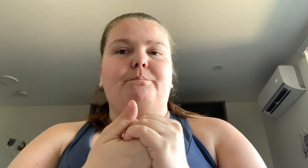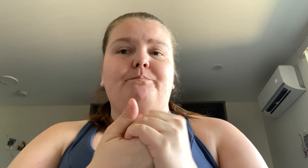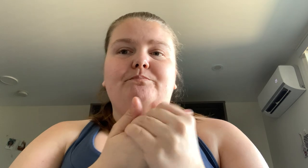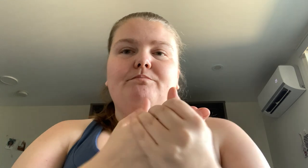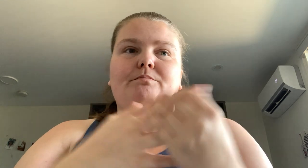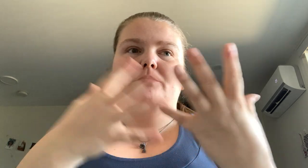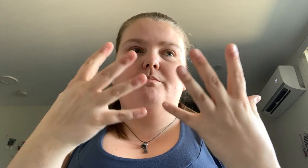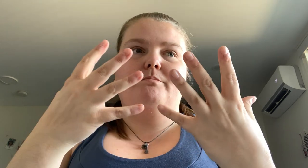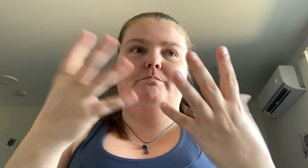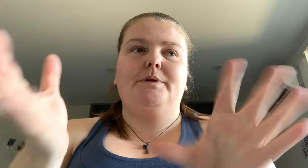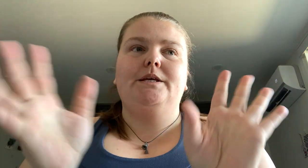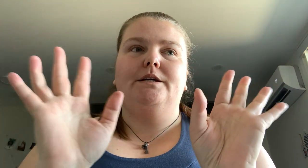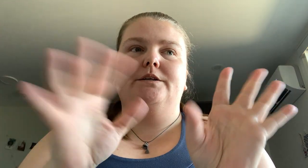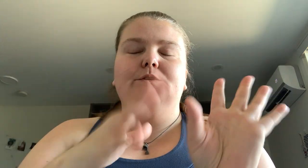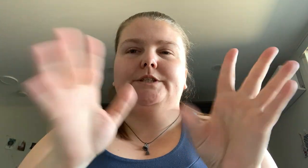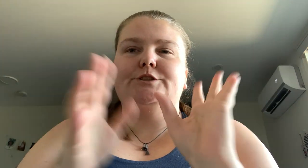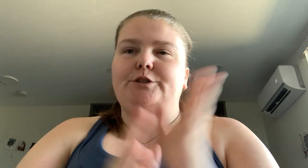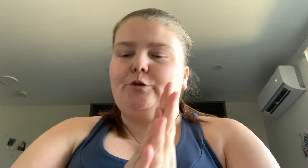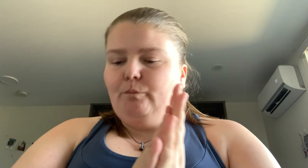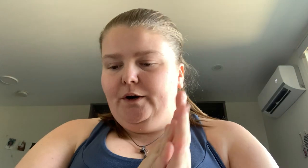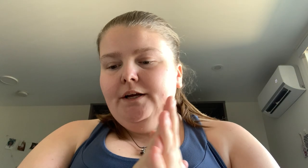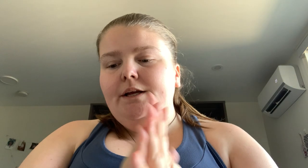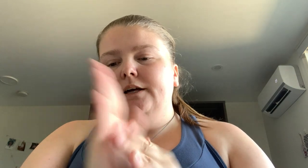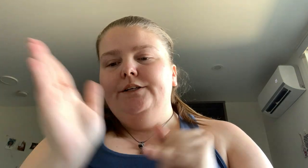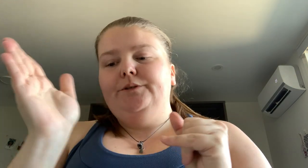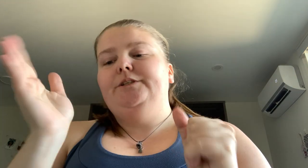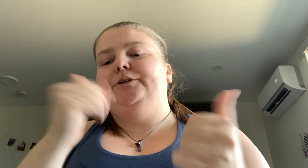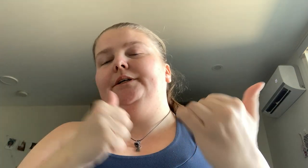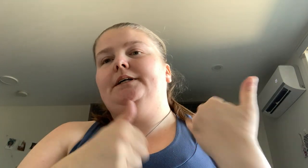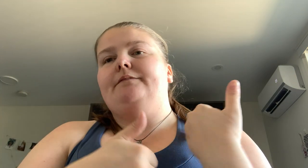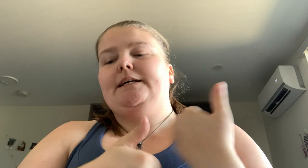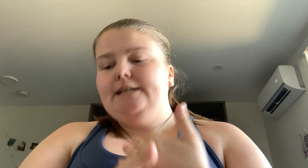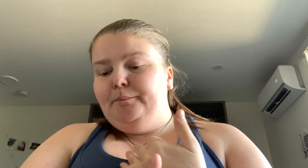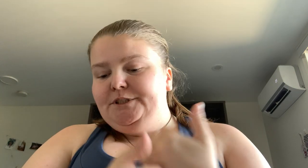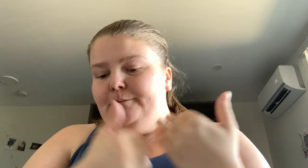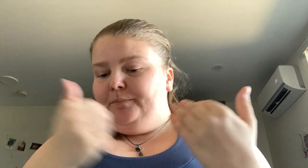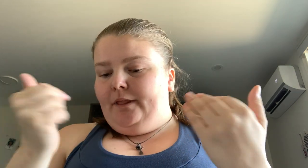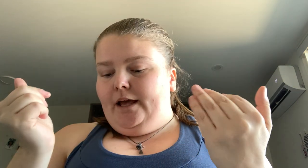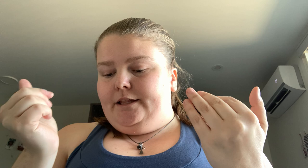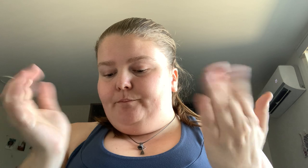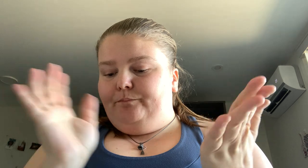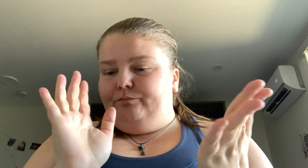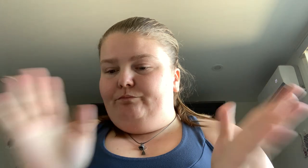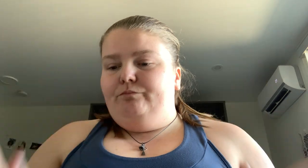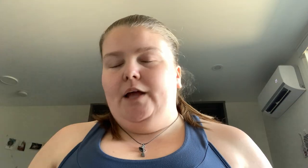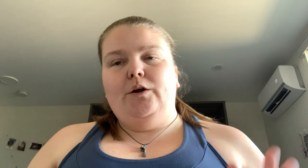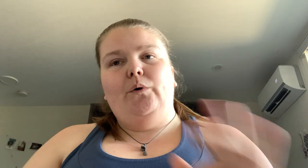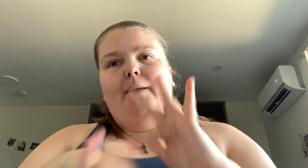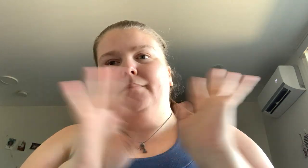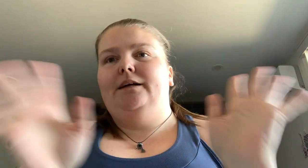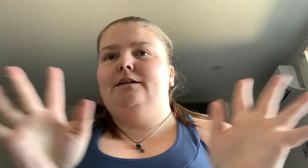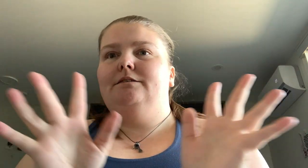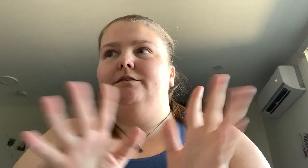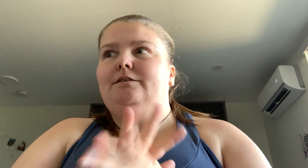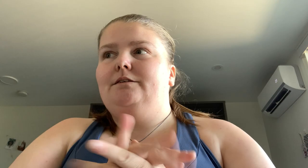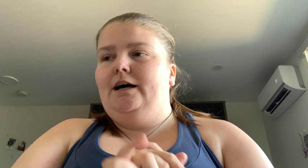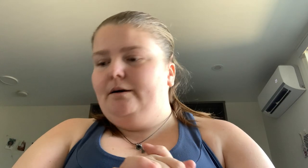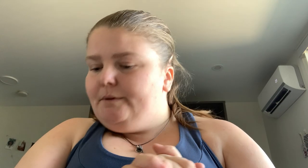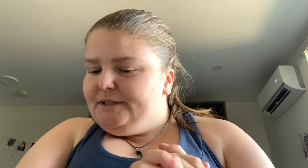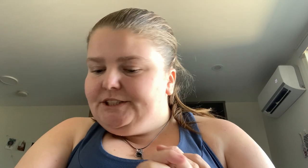be used as your grimoire so these are kind of like types and I'm I know I'm um missing